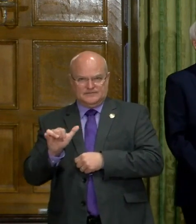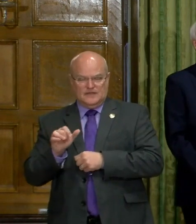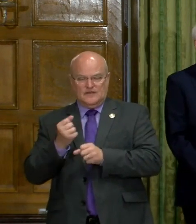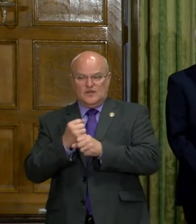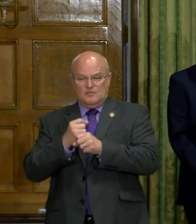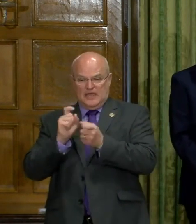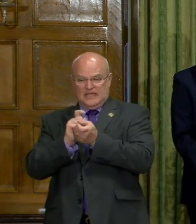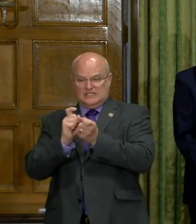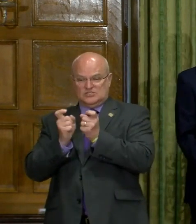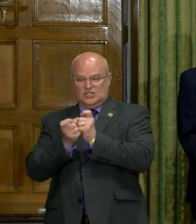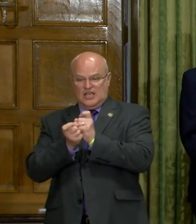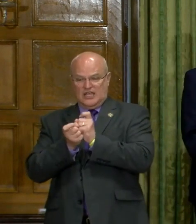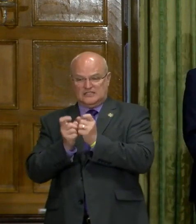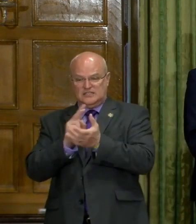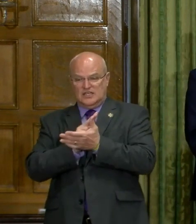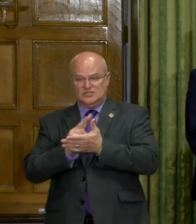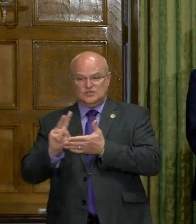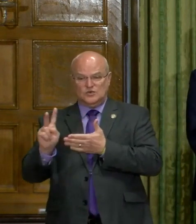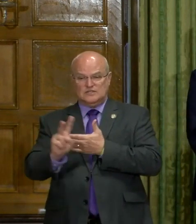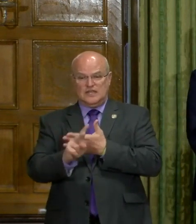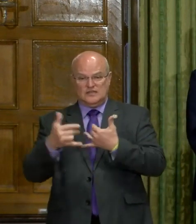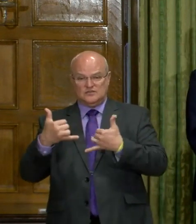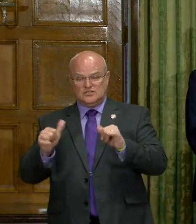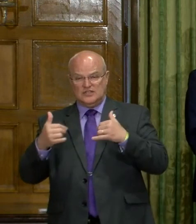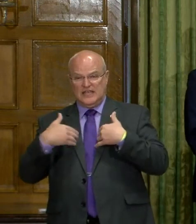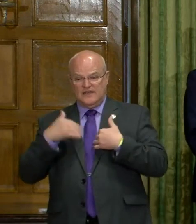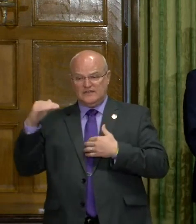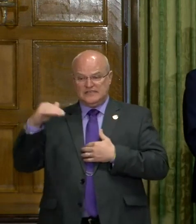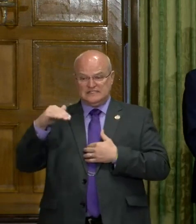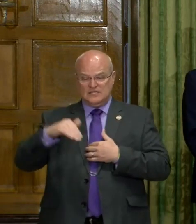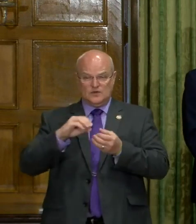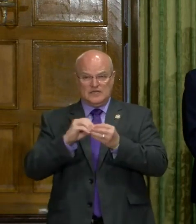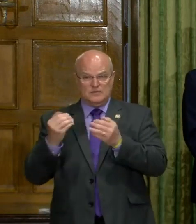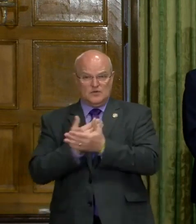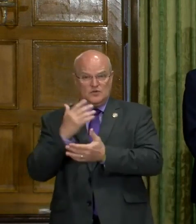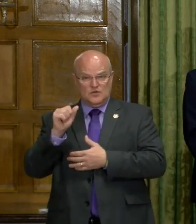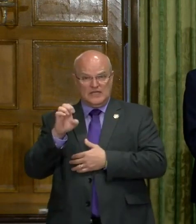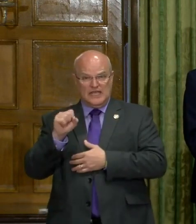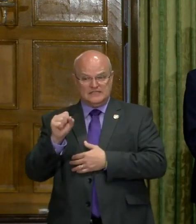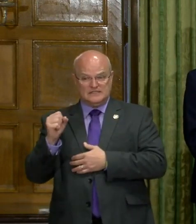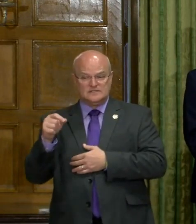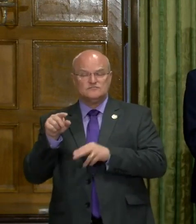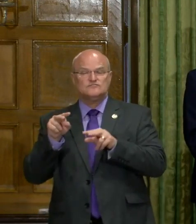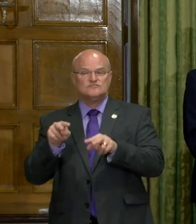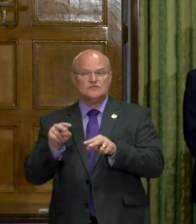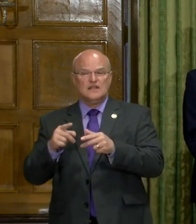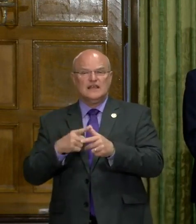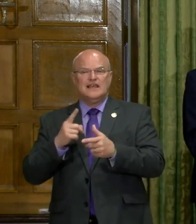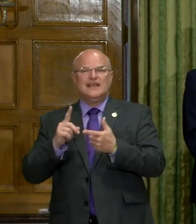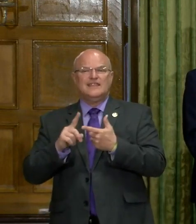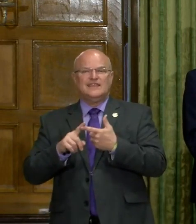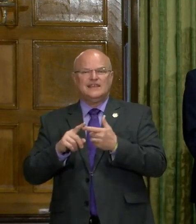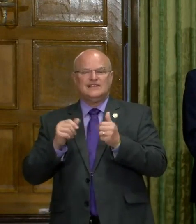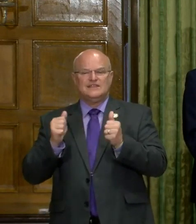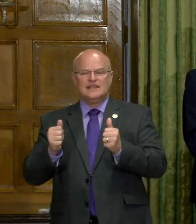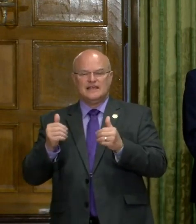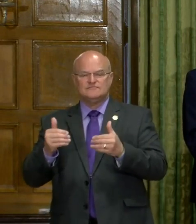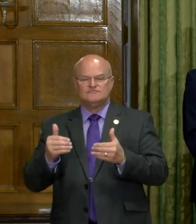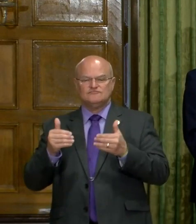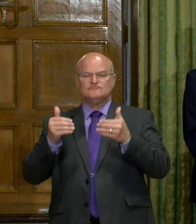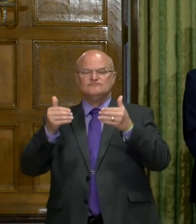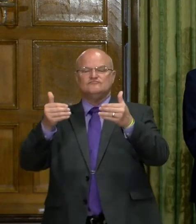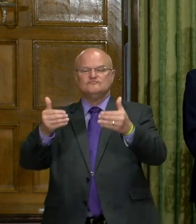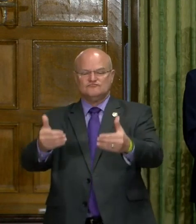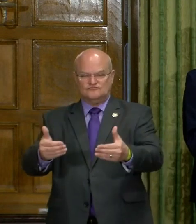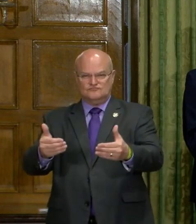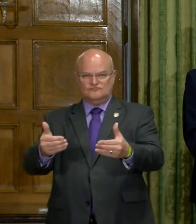uh, you make a change and two weeks later, you're still having a decreased number of new cases. then, then you can go on